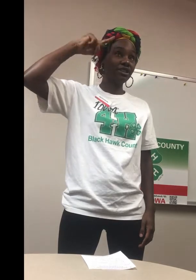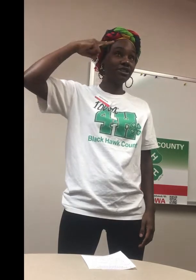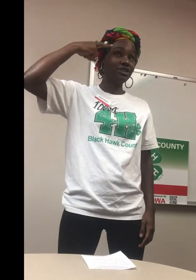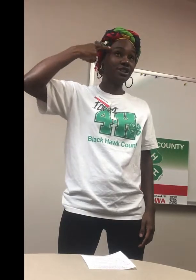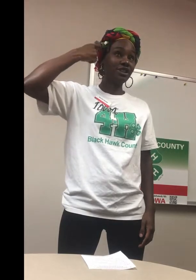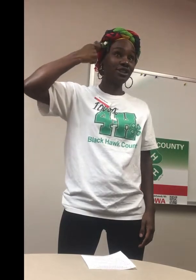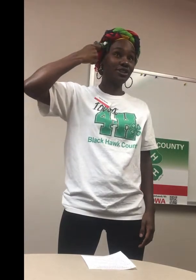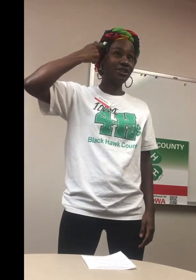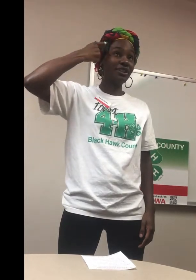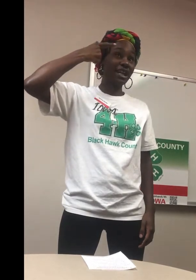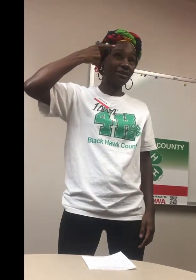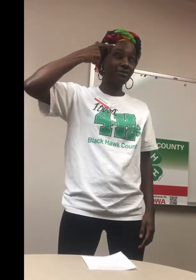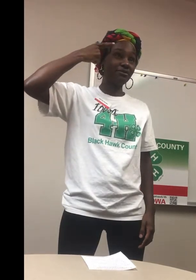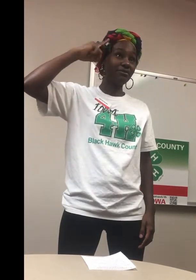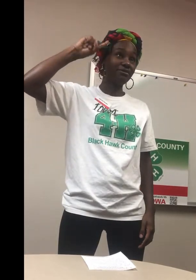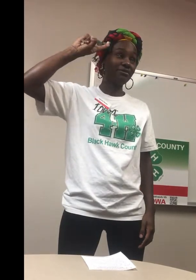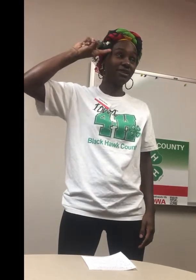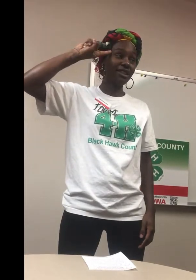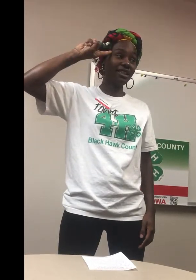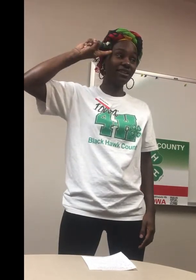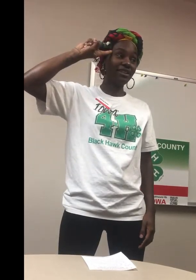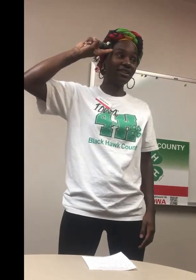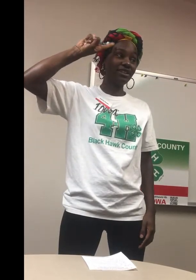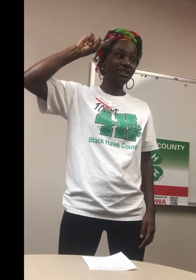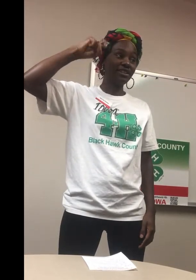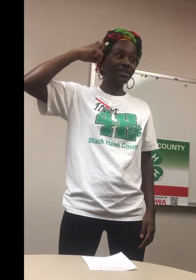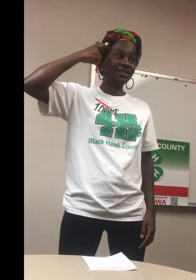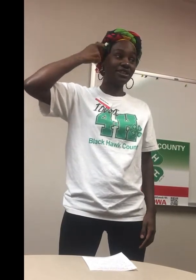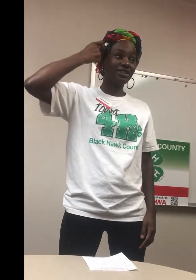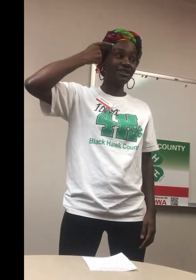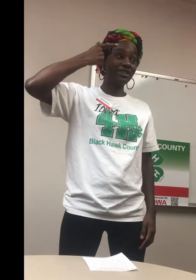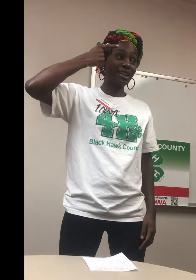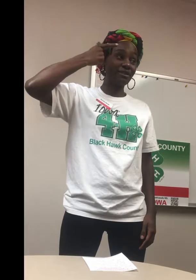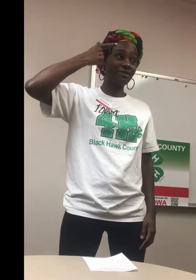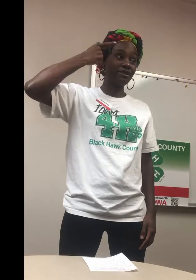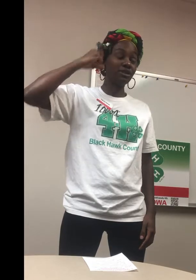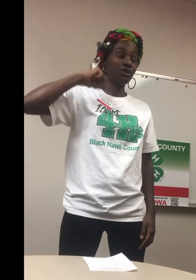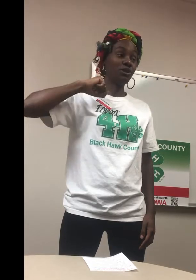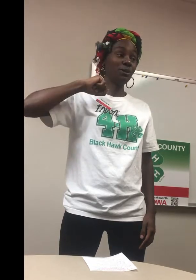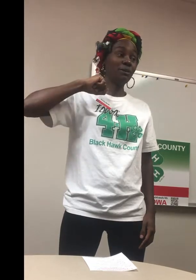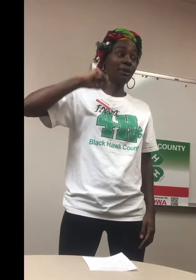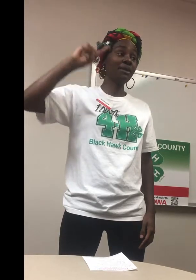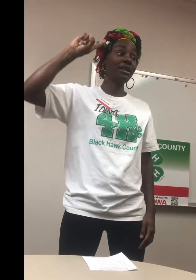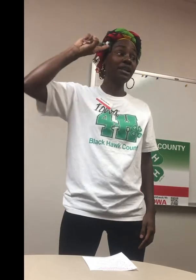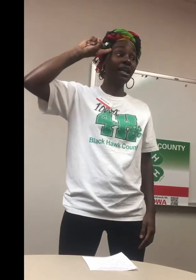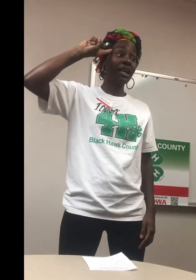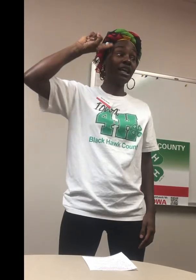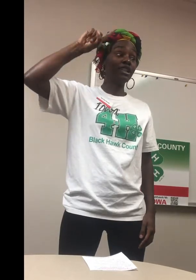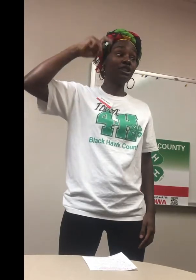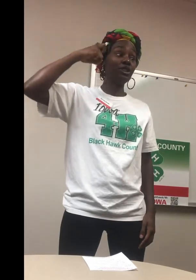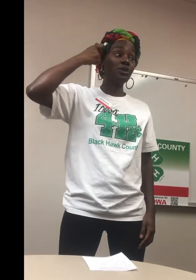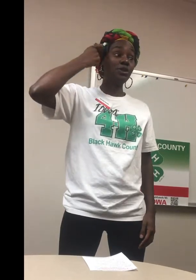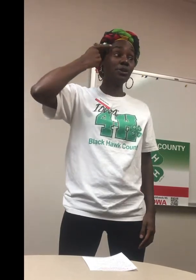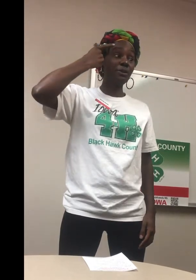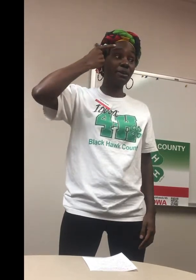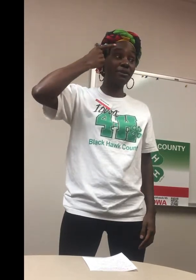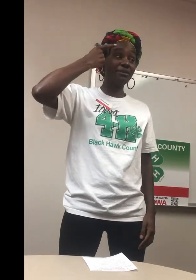turn out. Here, turn out. So, to the republic, and to the republic,